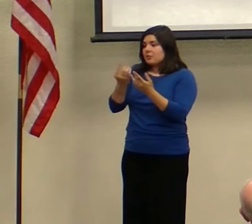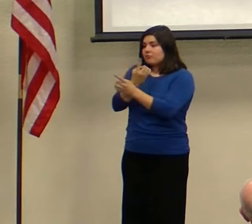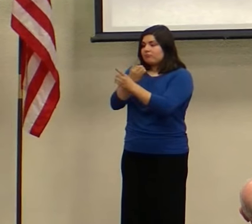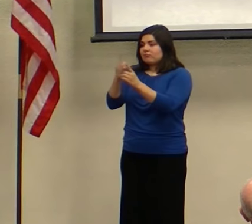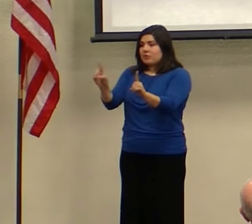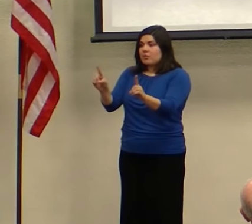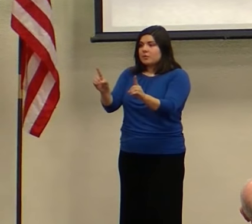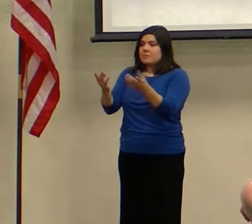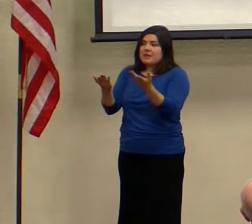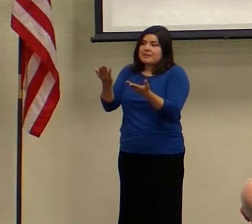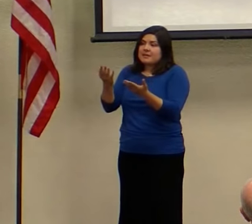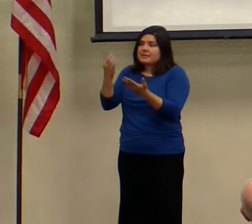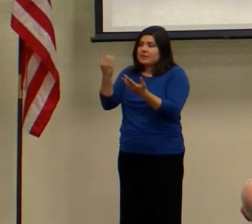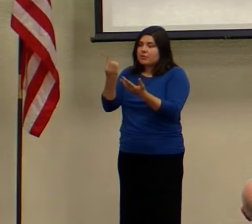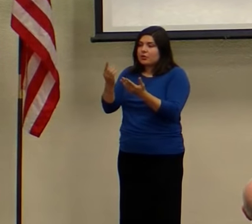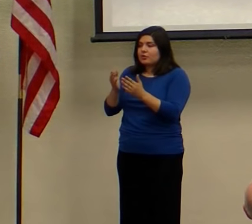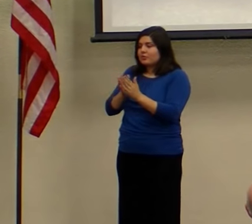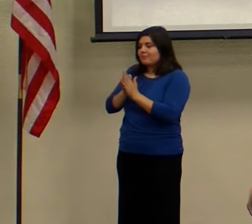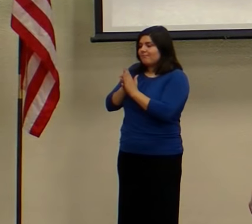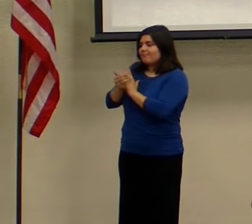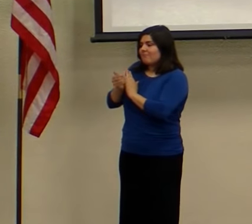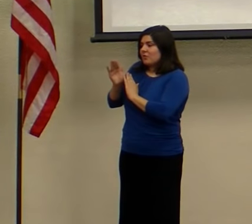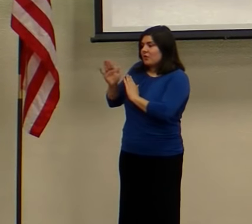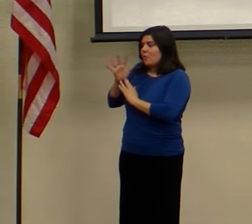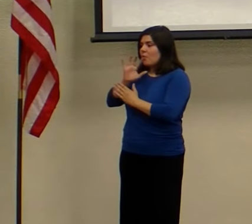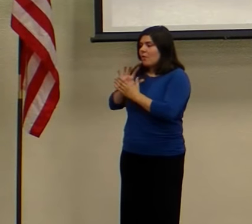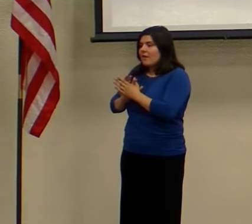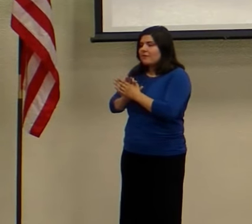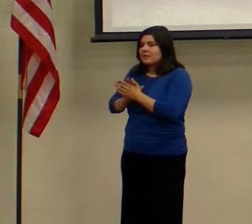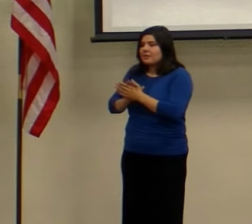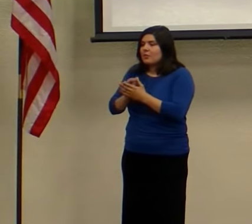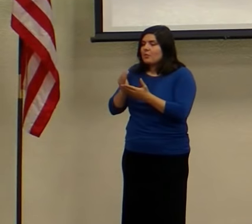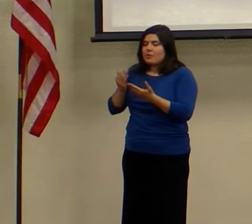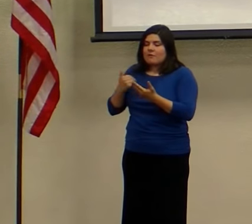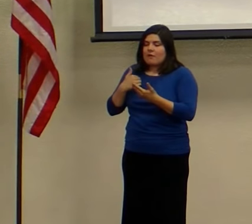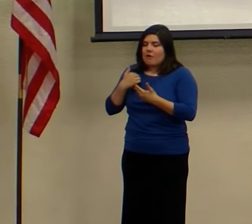on their wife. It's different for each one of us. We all have a harder time with certain sins.